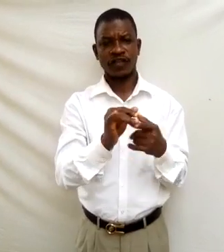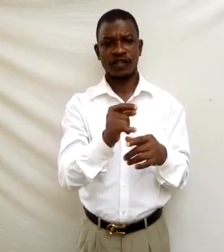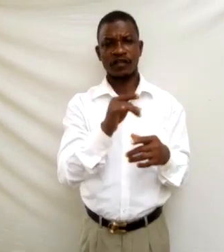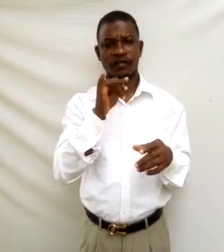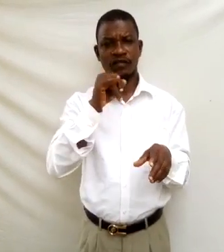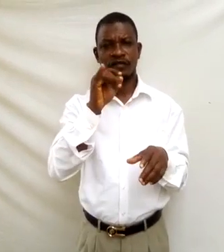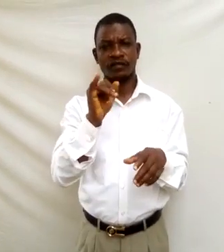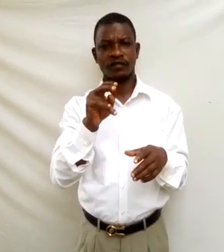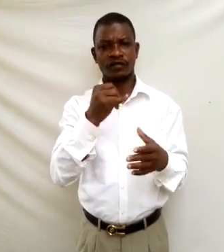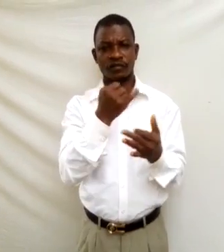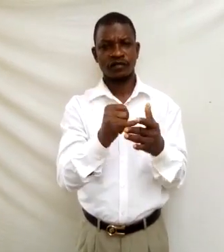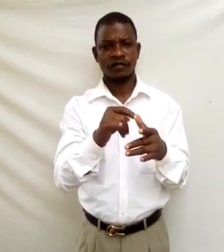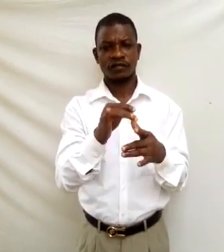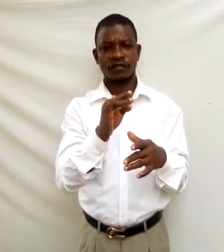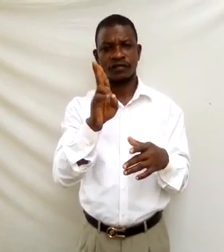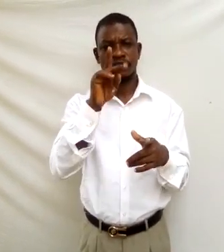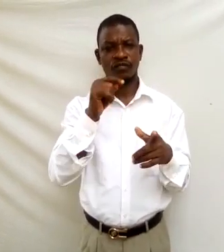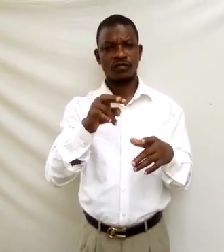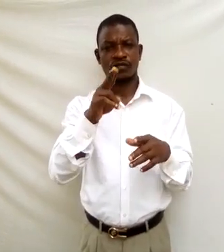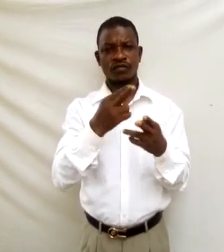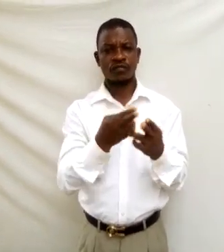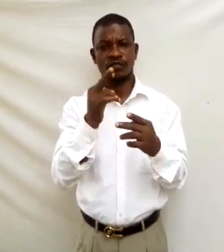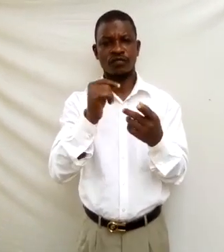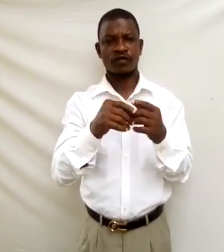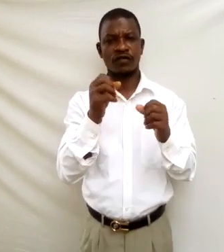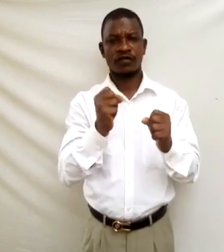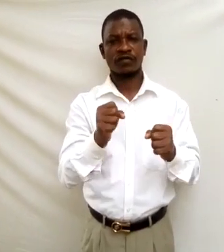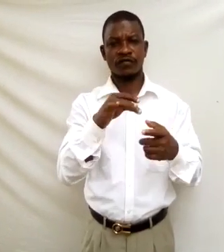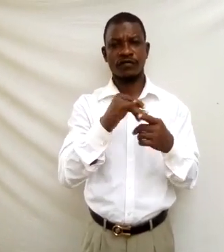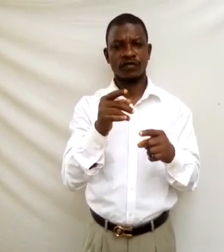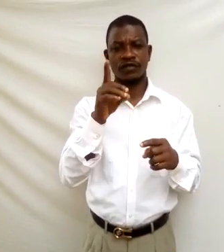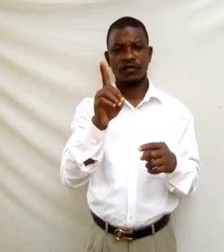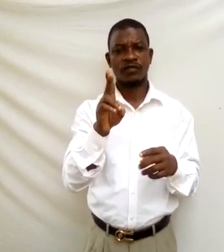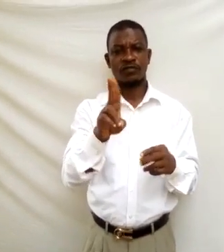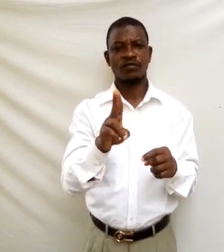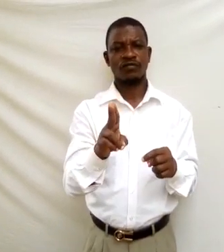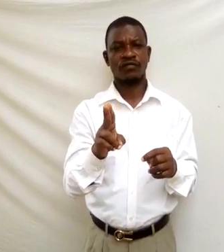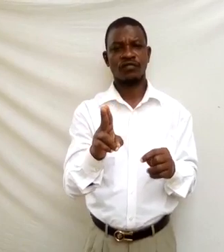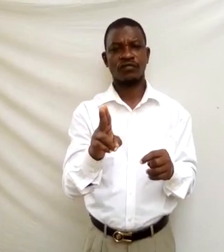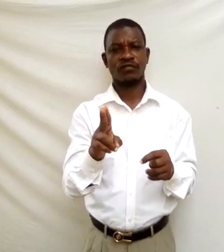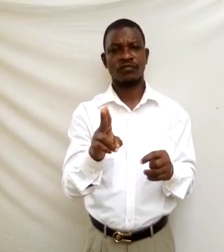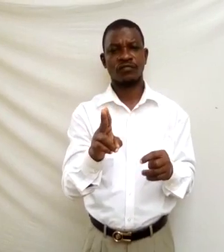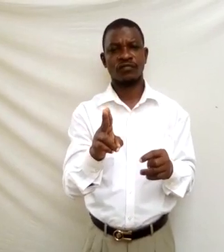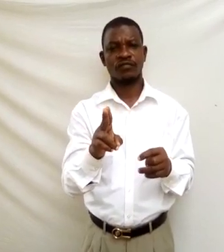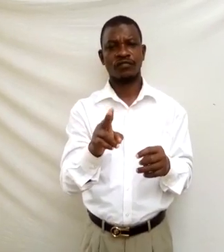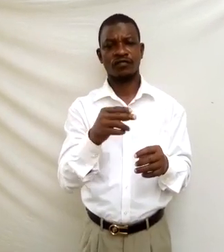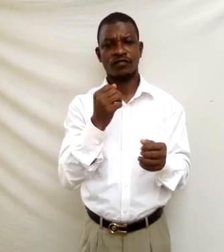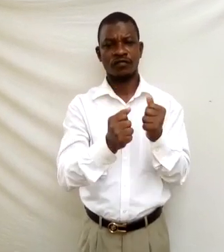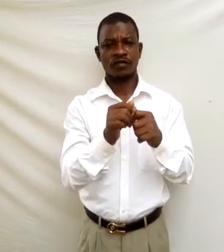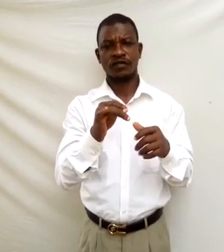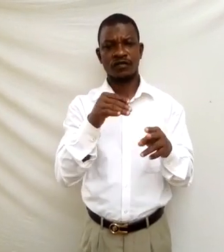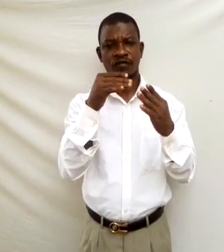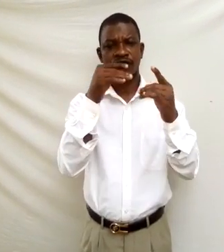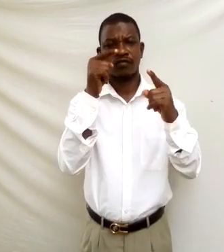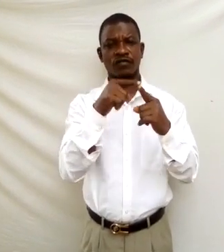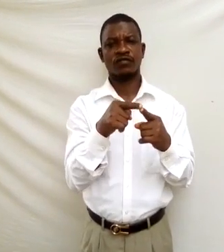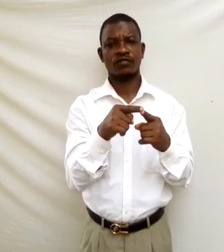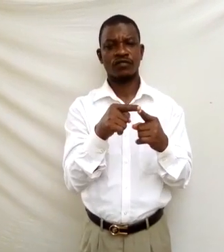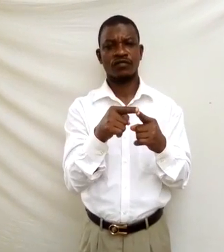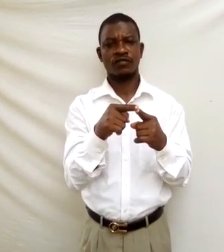u raised to power 5 du u which is equal to u